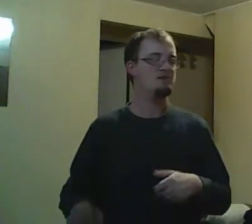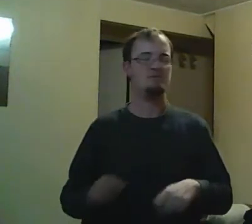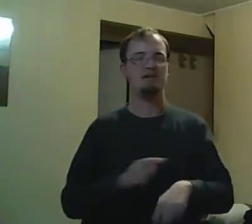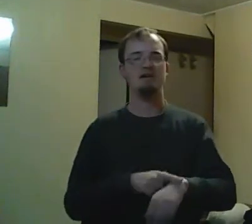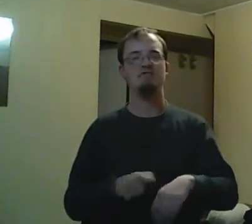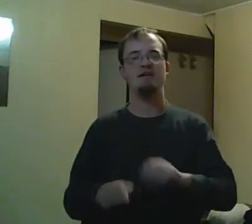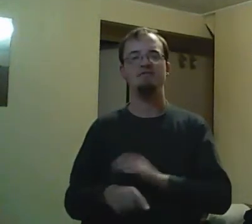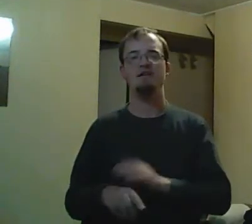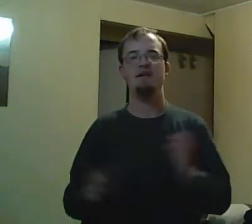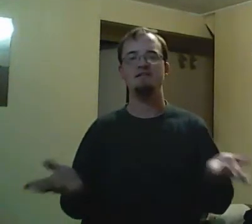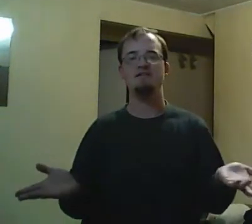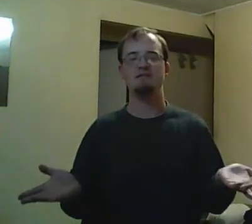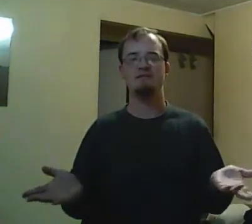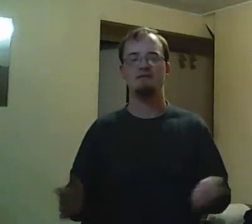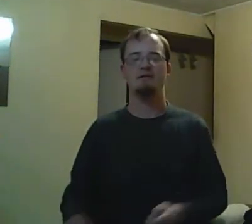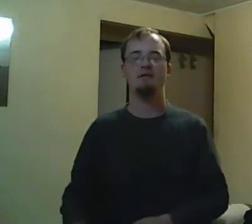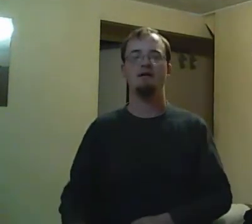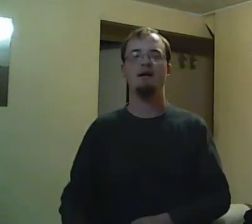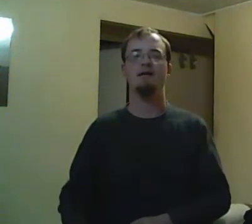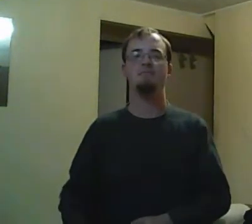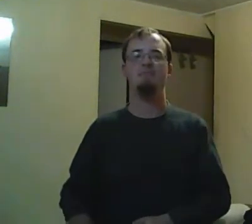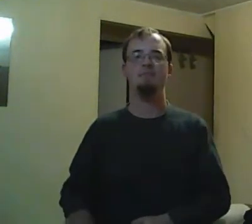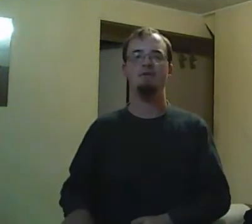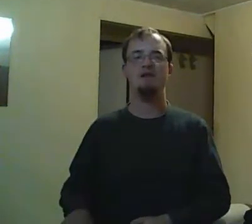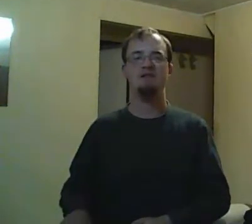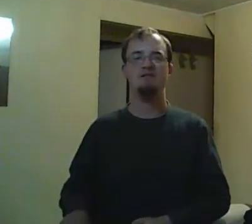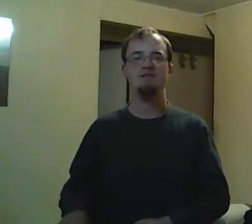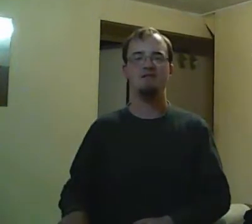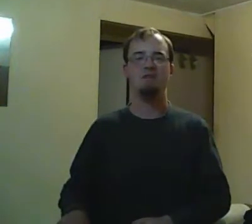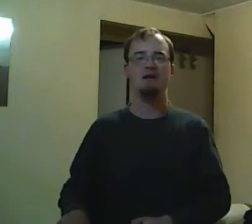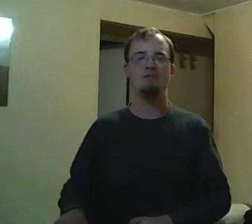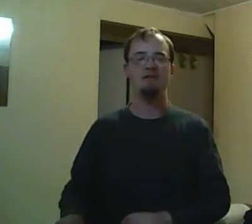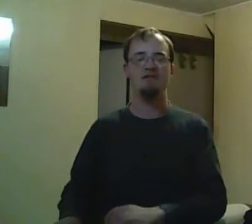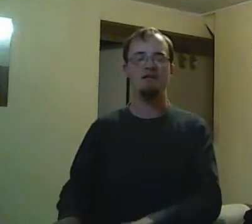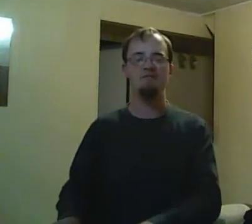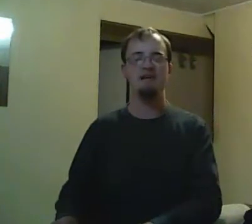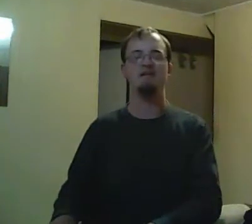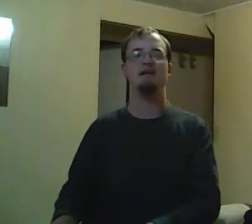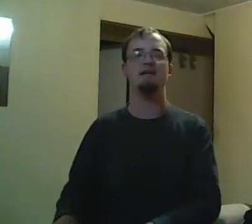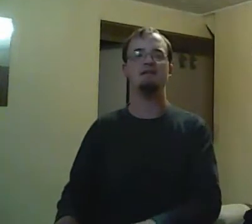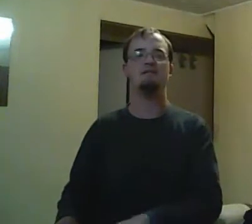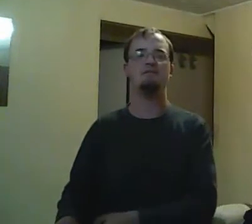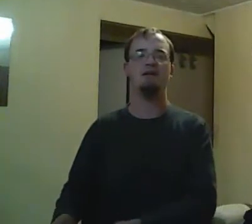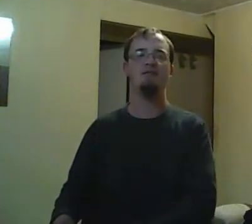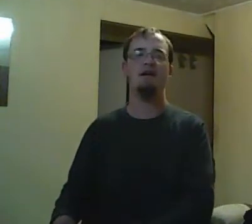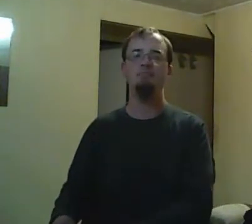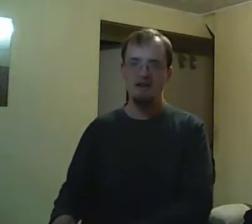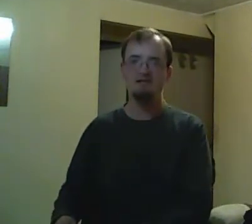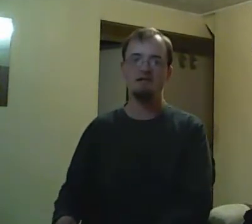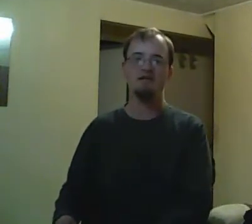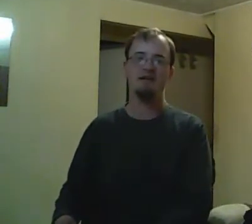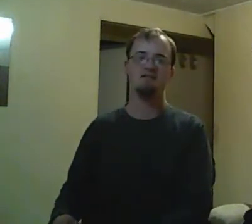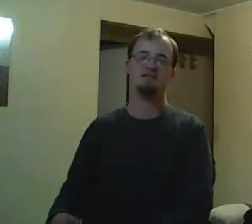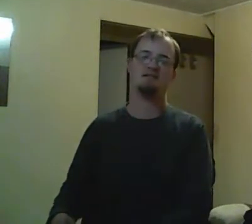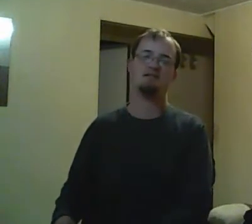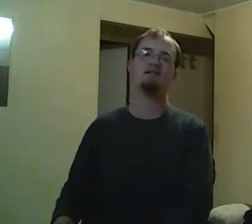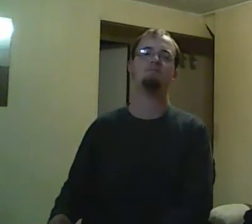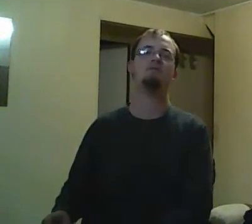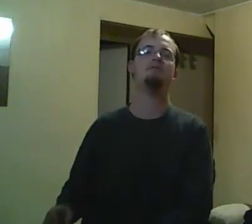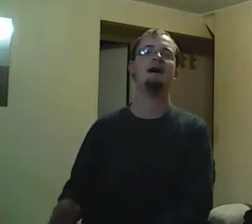Claude's death was terrible and all that. The talent show should go on, but then making it benefit for, like, depressed teens and all that.